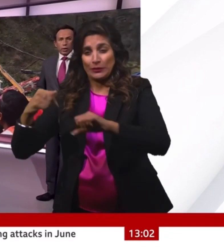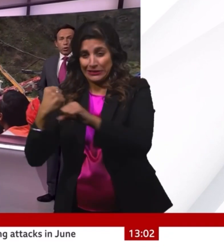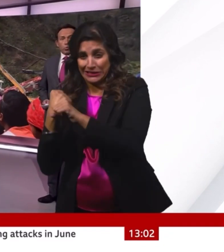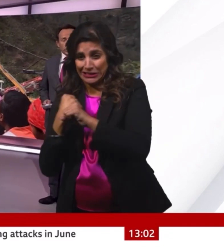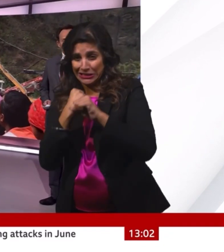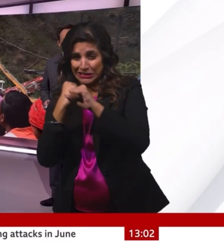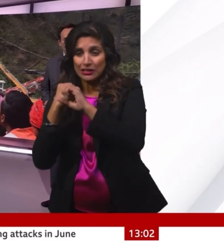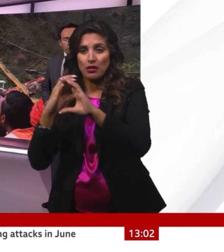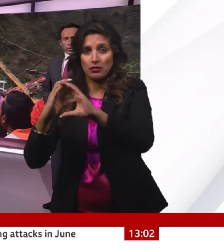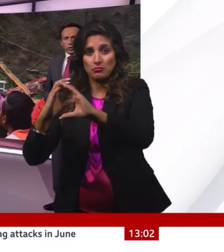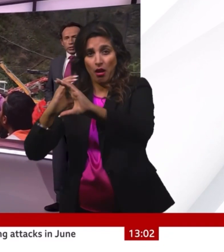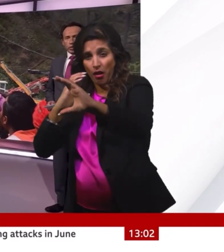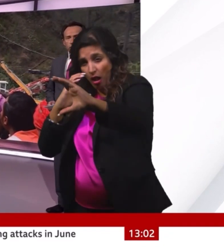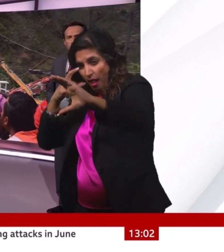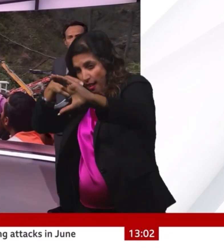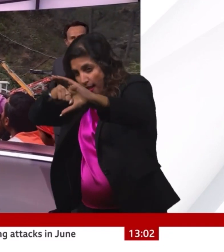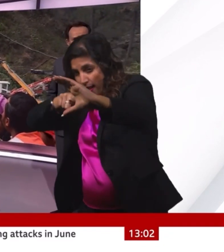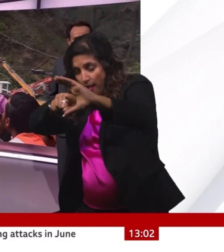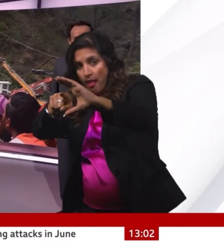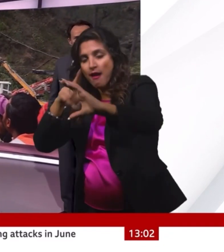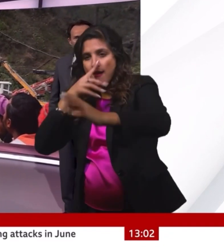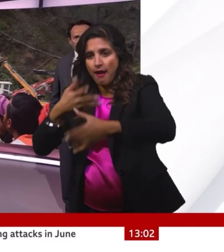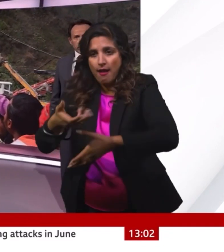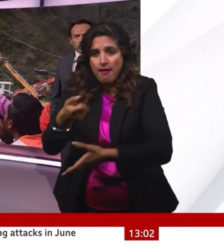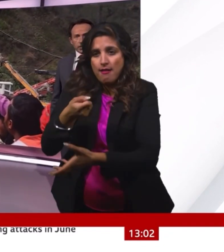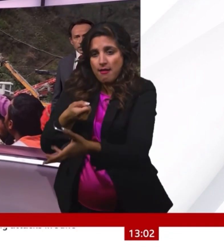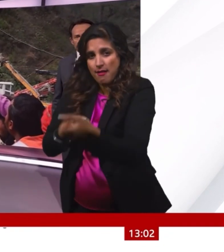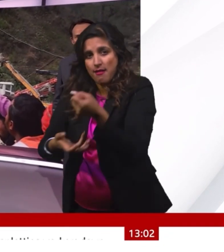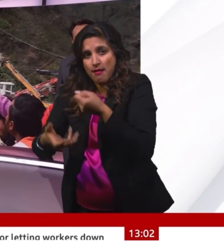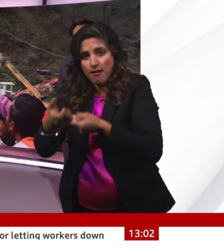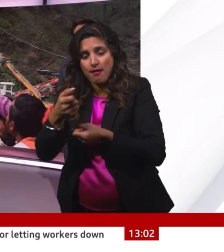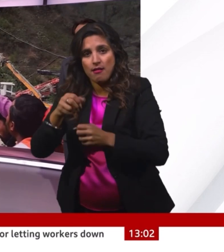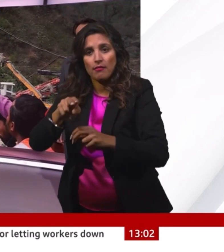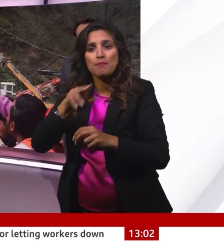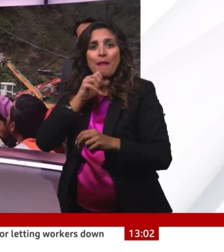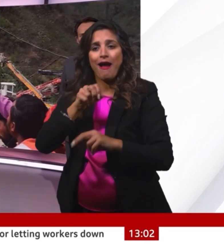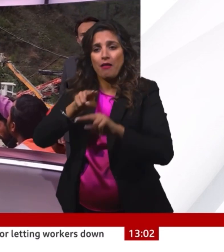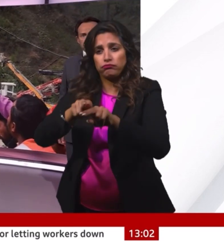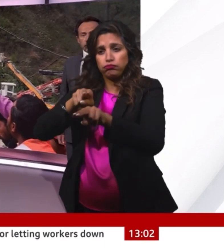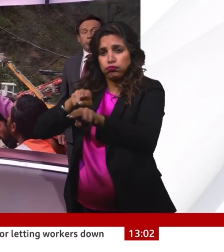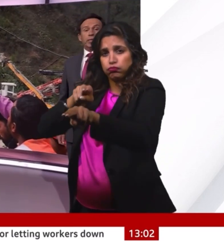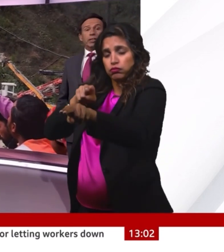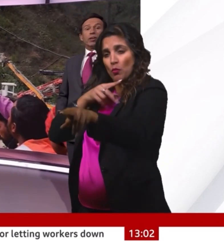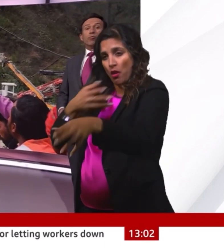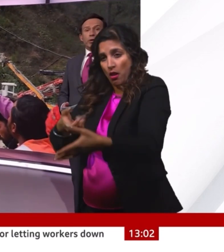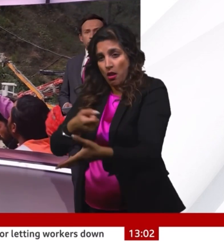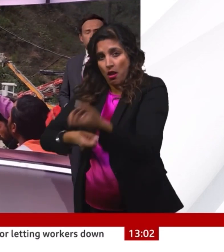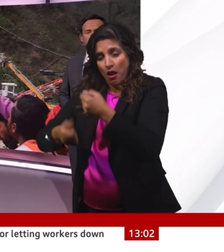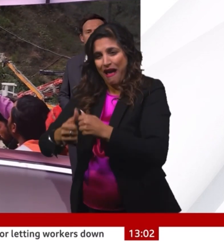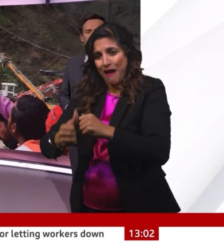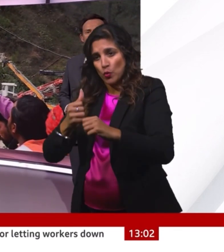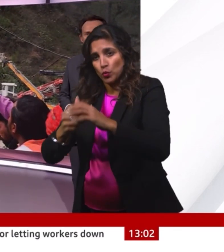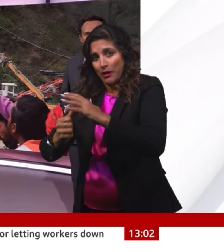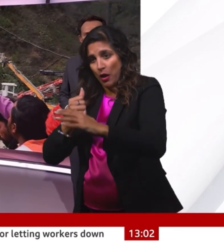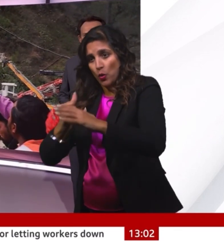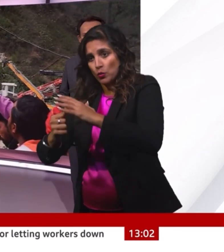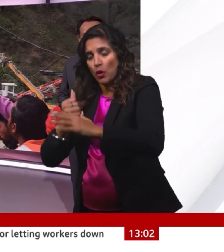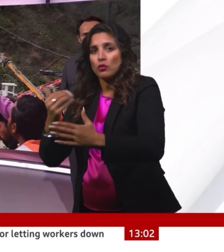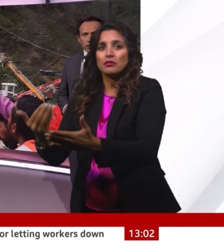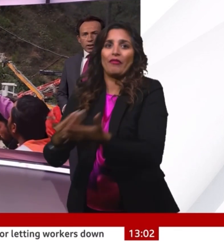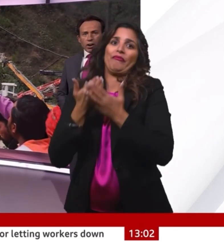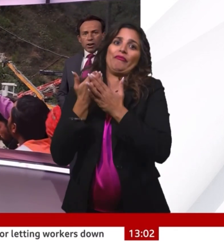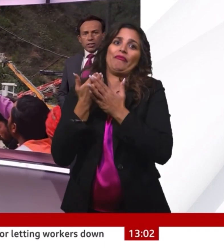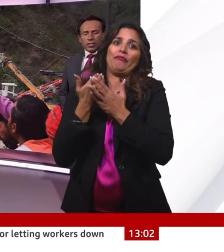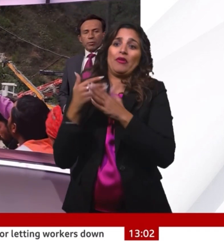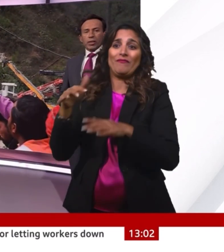by one on wheeled stretchers where relatives are gathered near the tunnel entrance waiting to be reunited with their loved